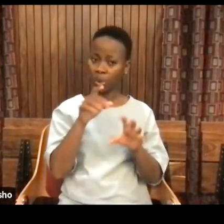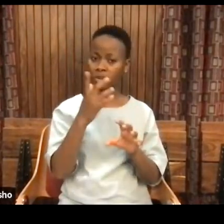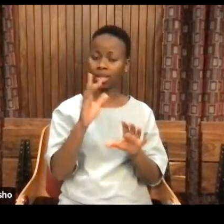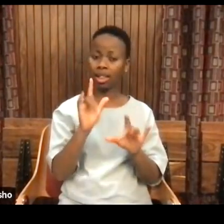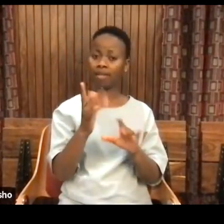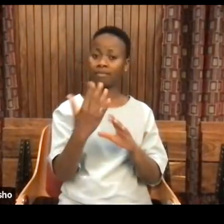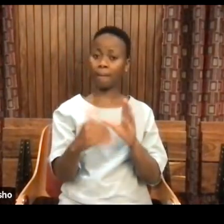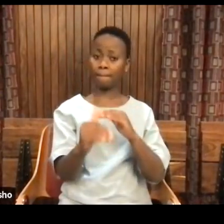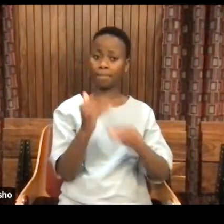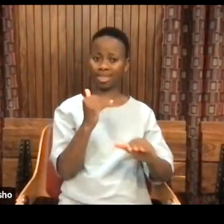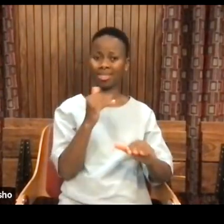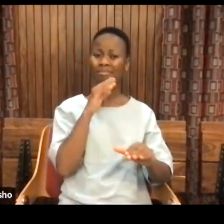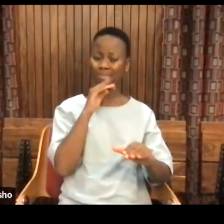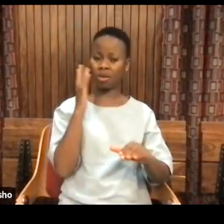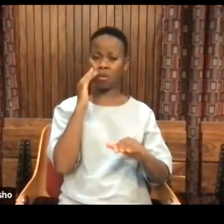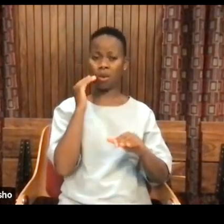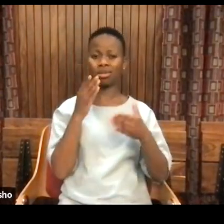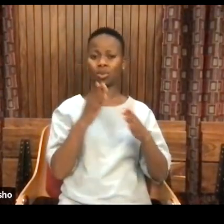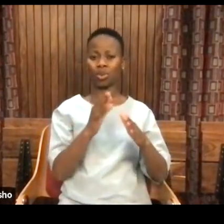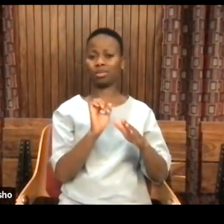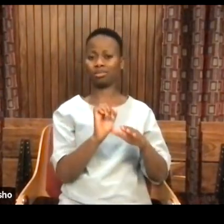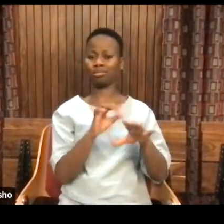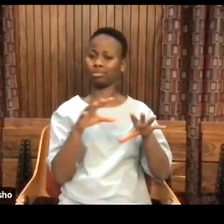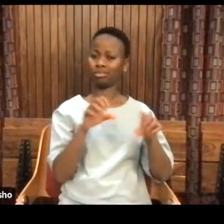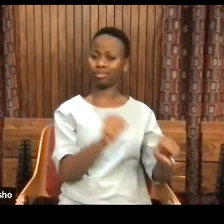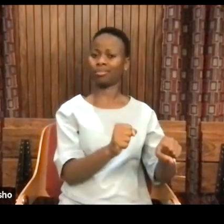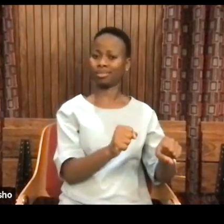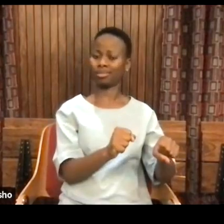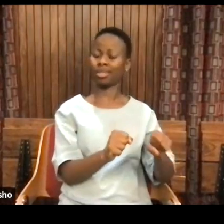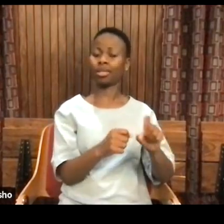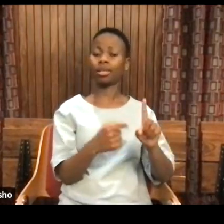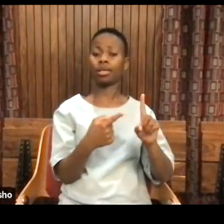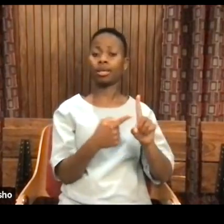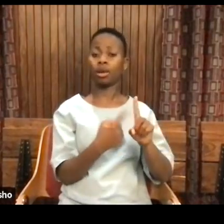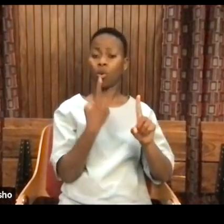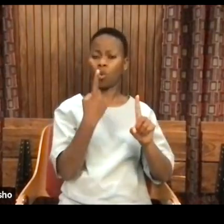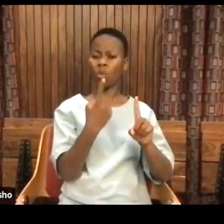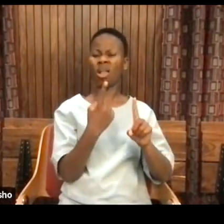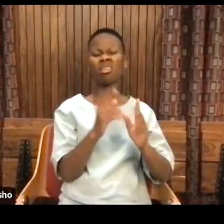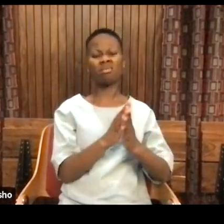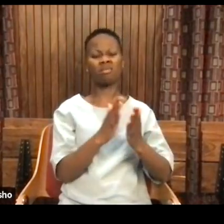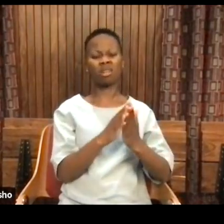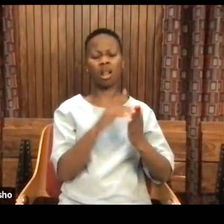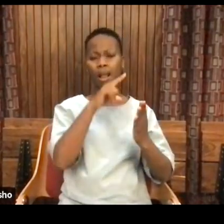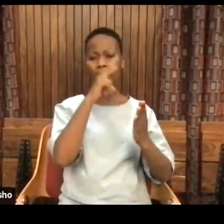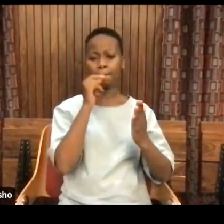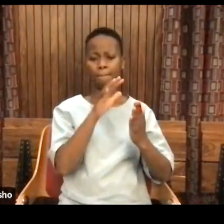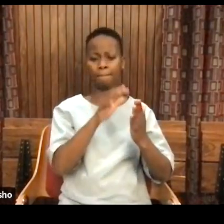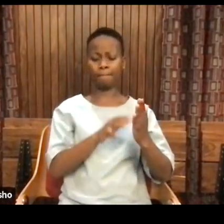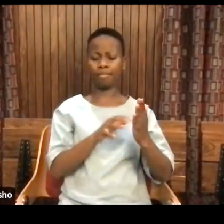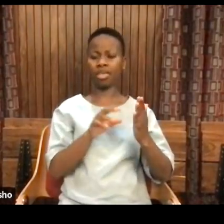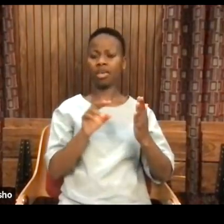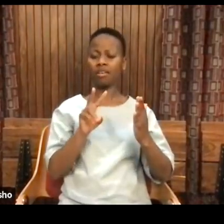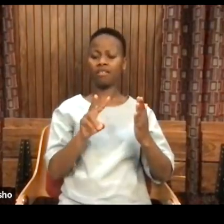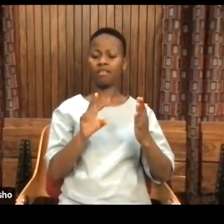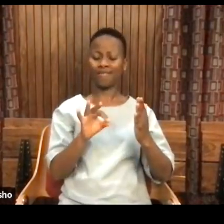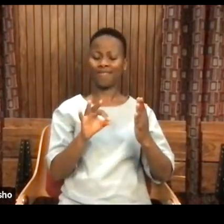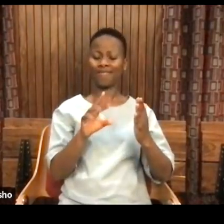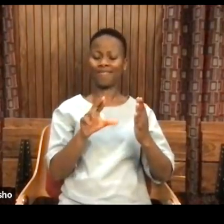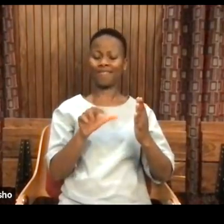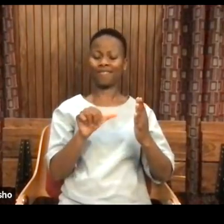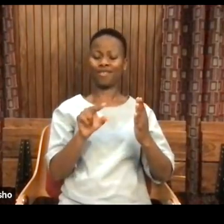But as the great Mary Sherry so beautifully articulated in the novel Frankenstein, because, you know, Victor